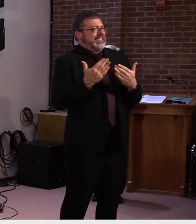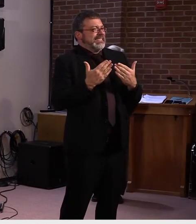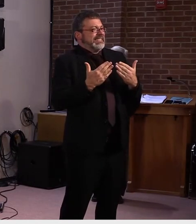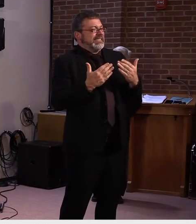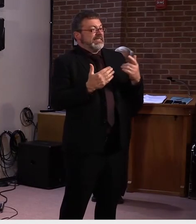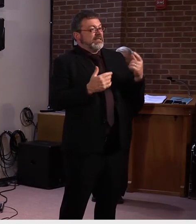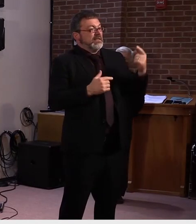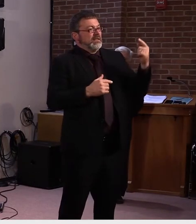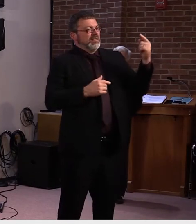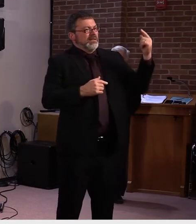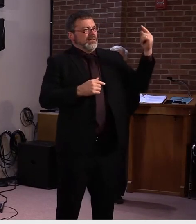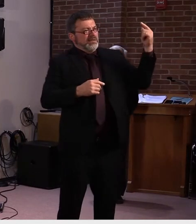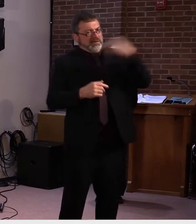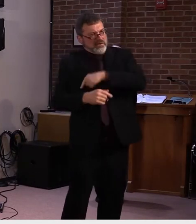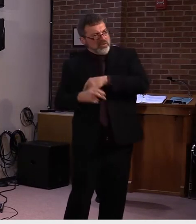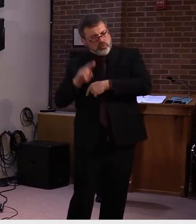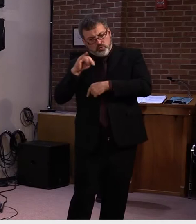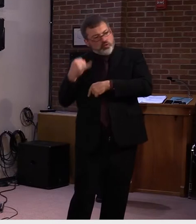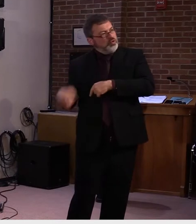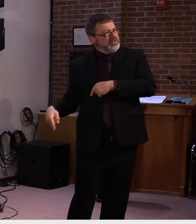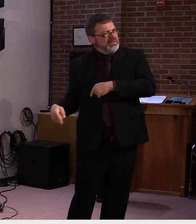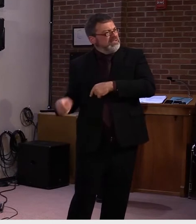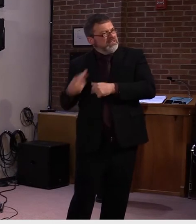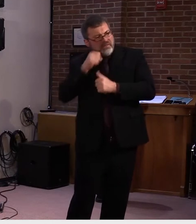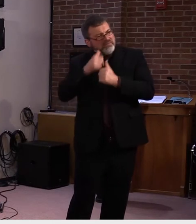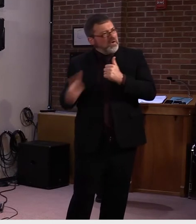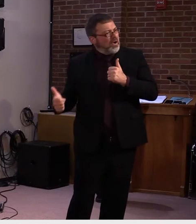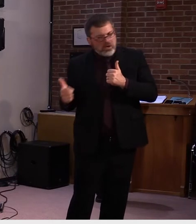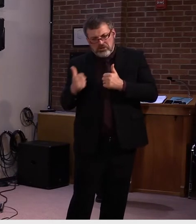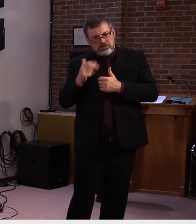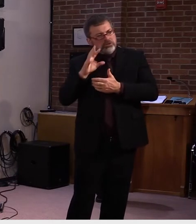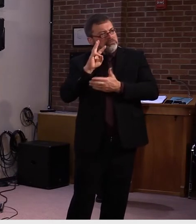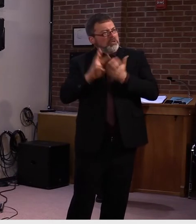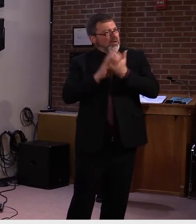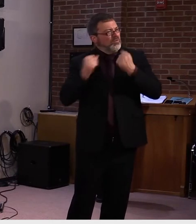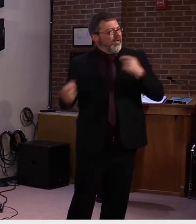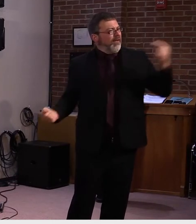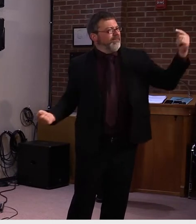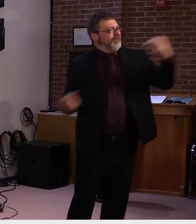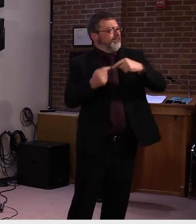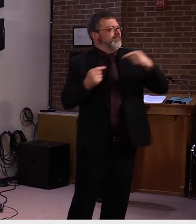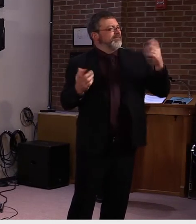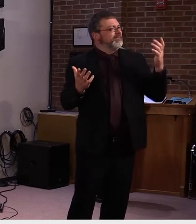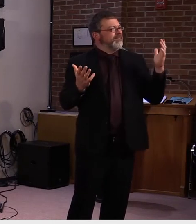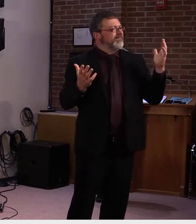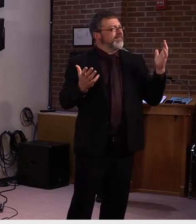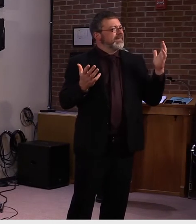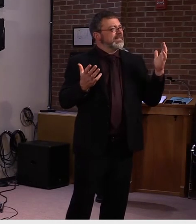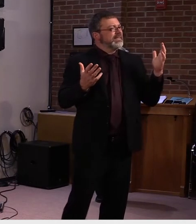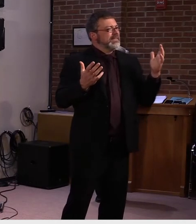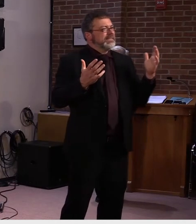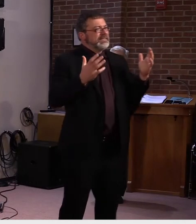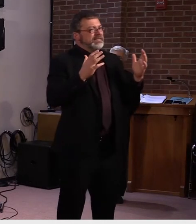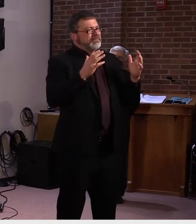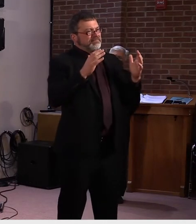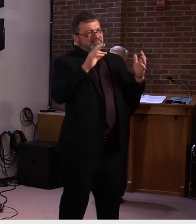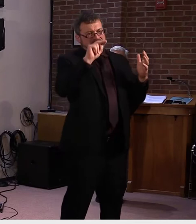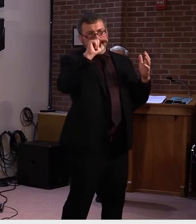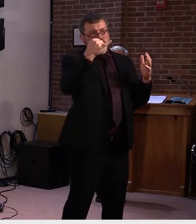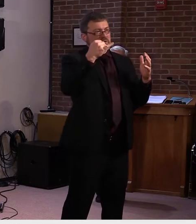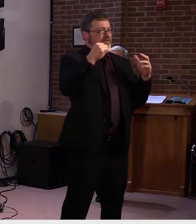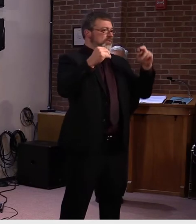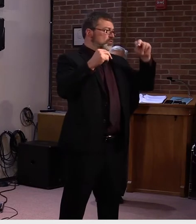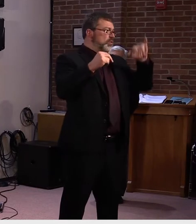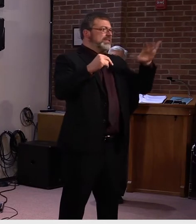I have about, I would say, you know, they had 50,000 deaths. So, we, we have to pay attention to the region. It's not